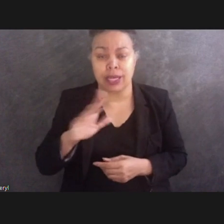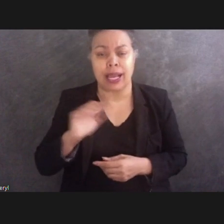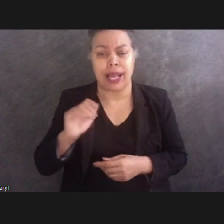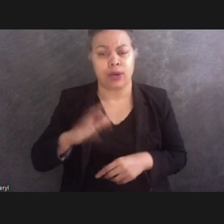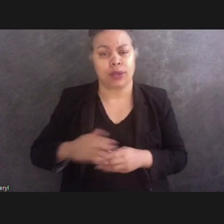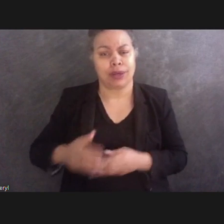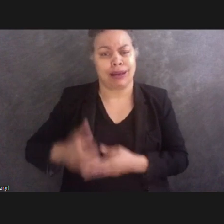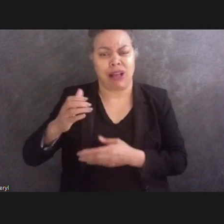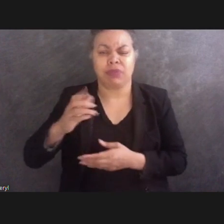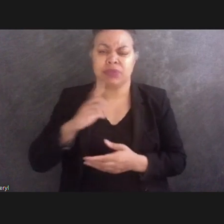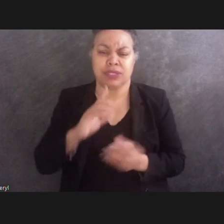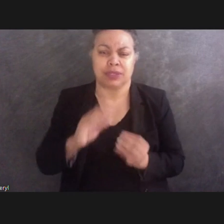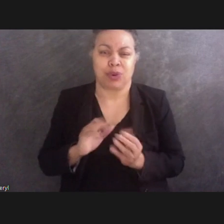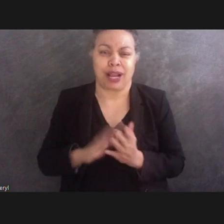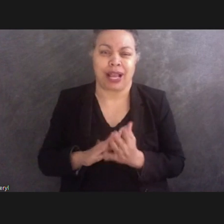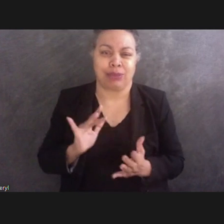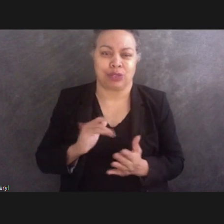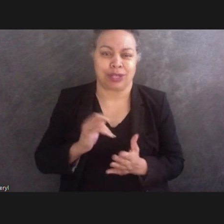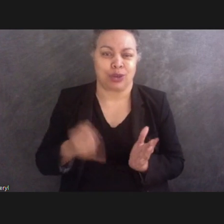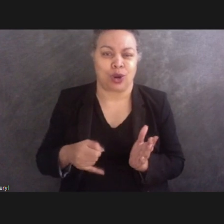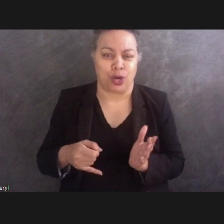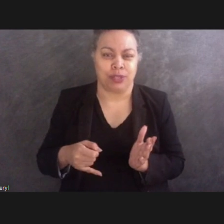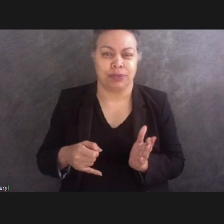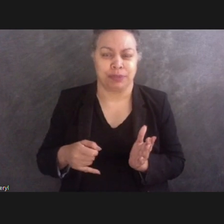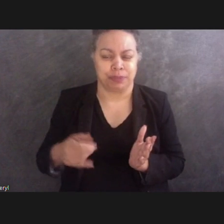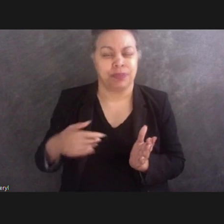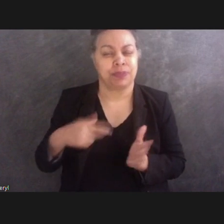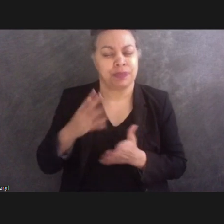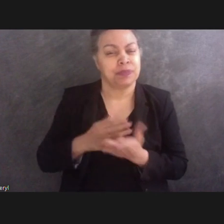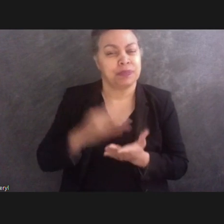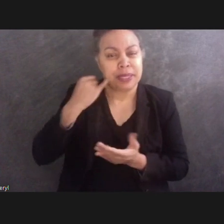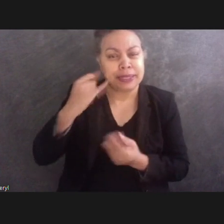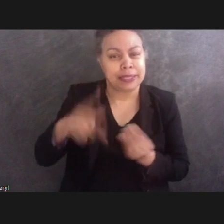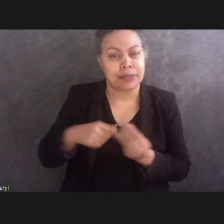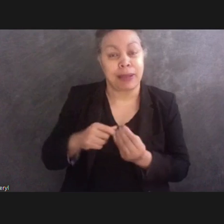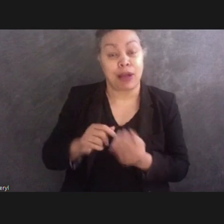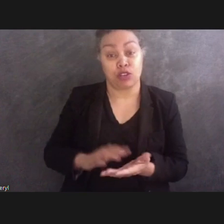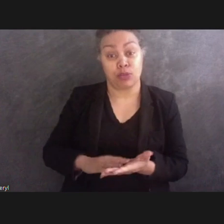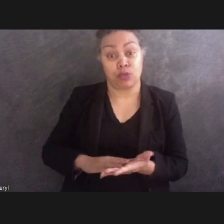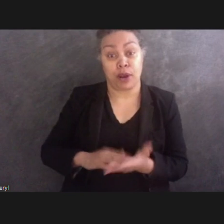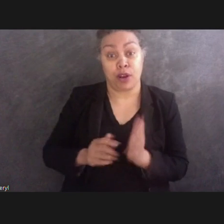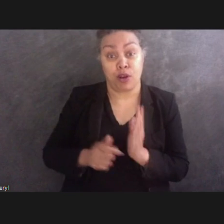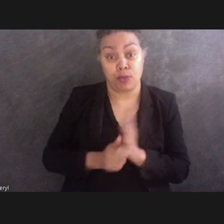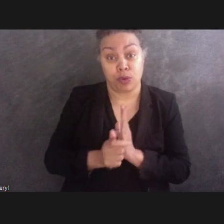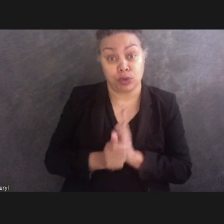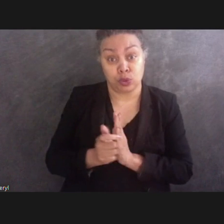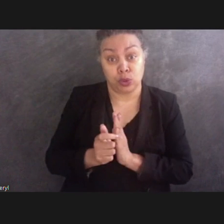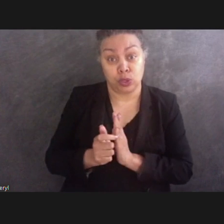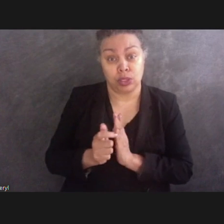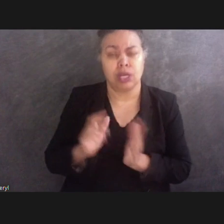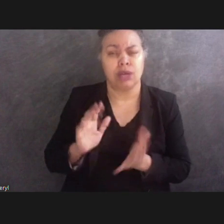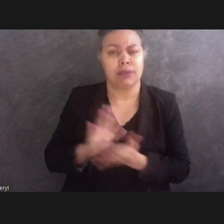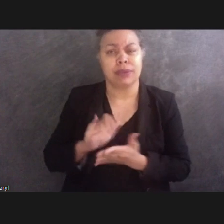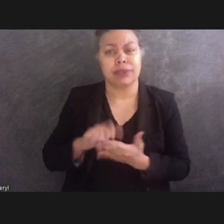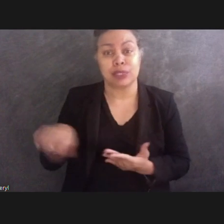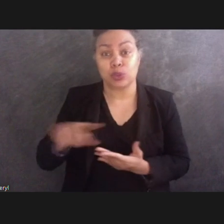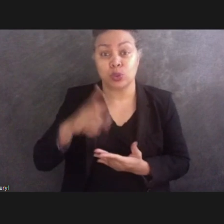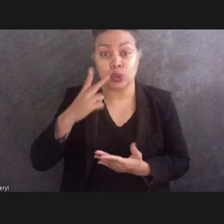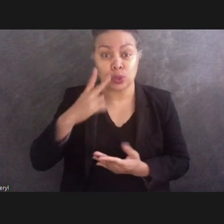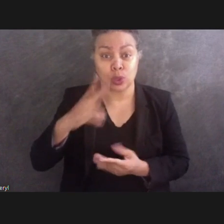some suggestions for updating the braille brochure. The papers you saw in the pictures today are the braille brochure for the